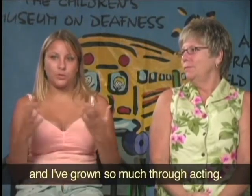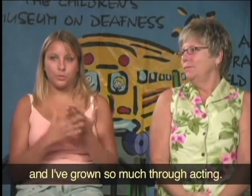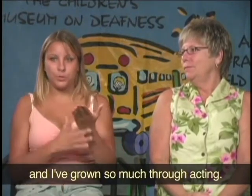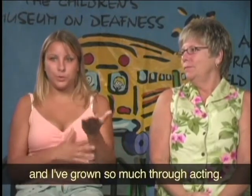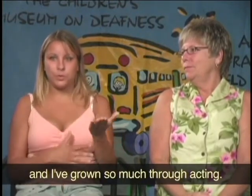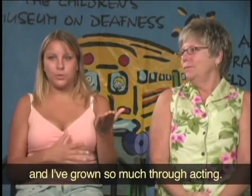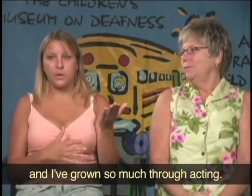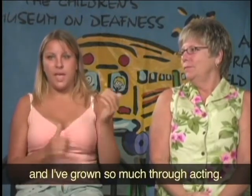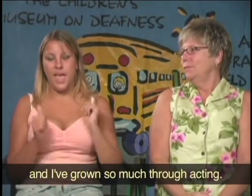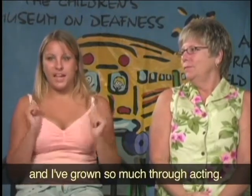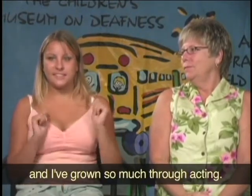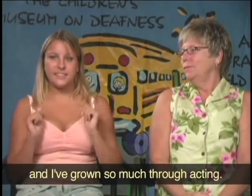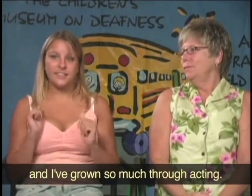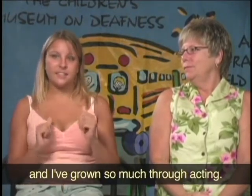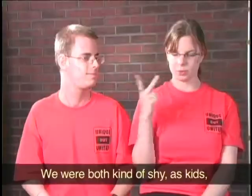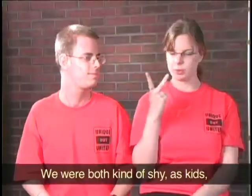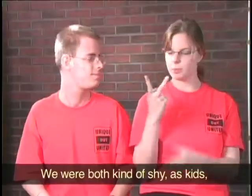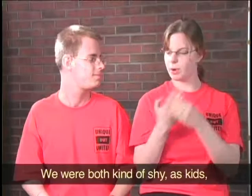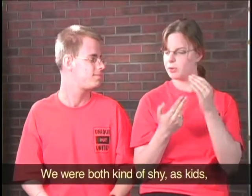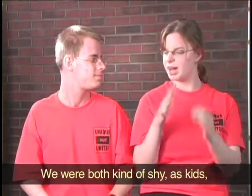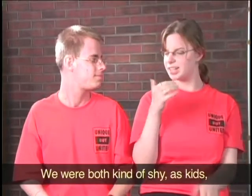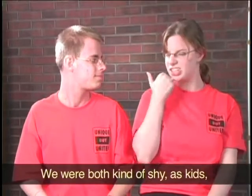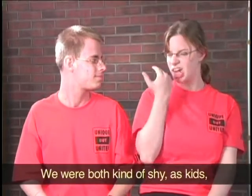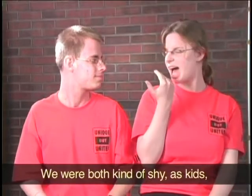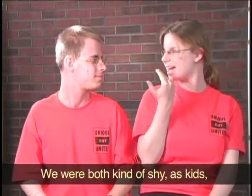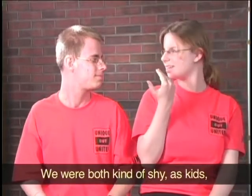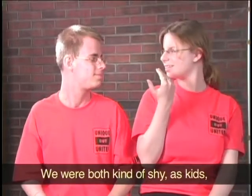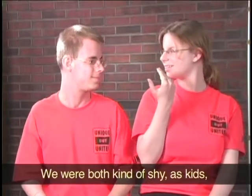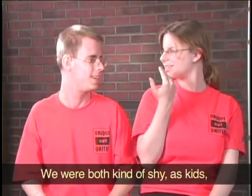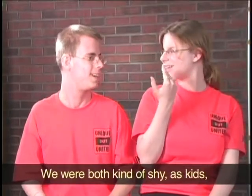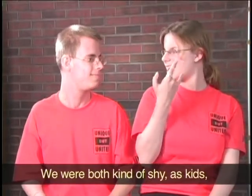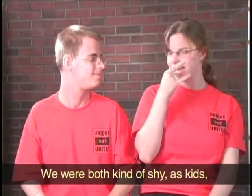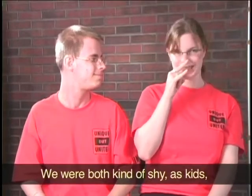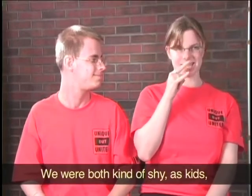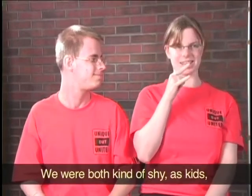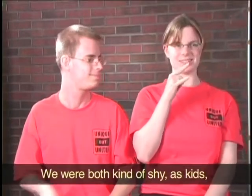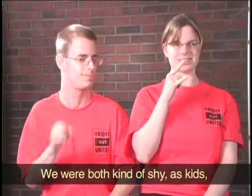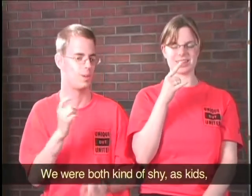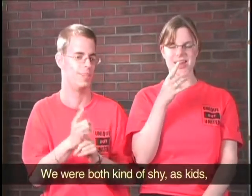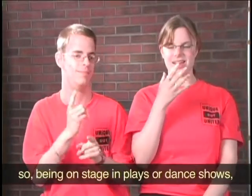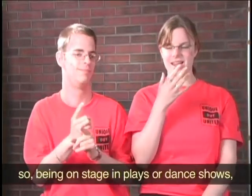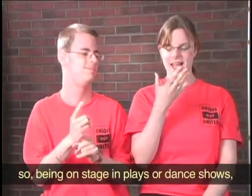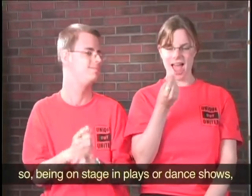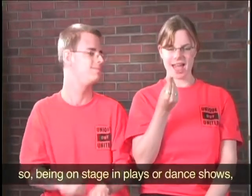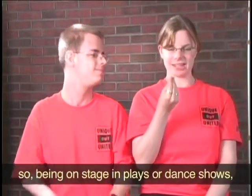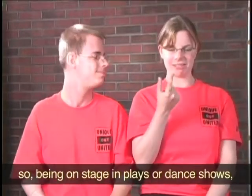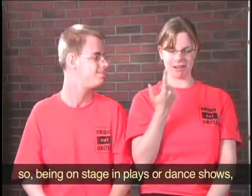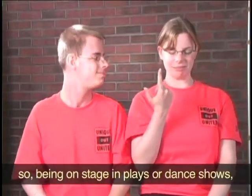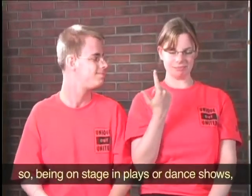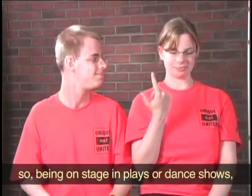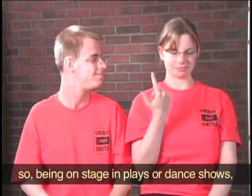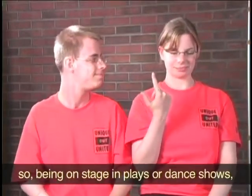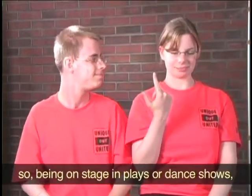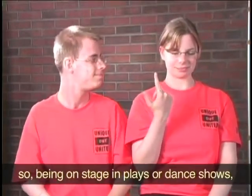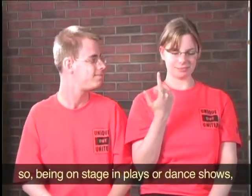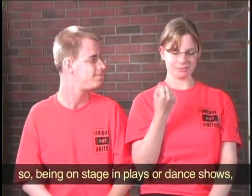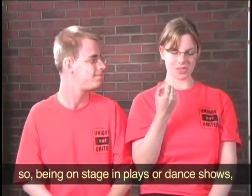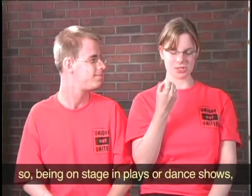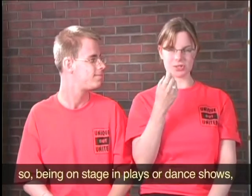food and acting. We were both kind of shy as kids and so